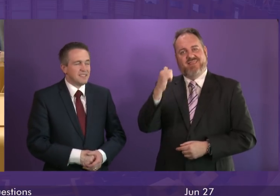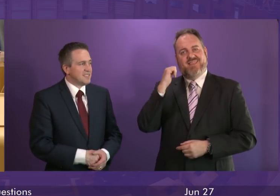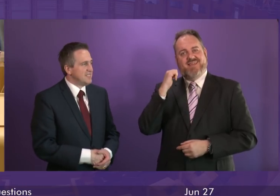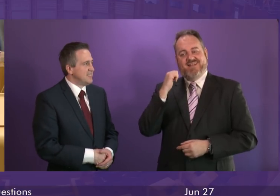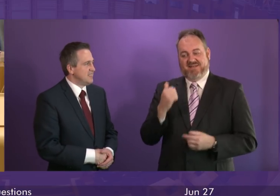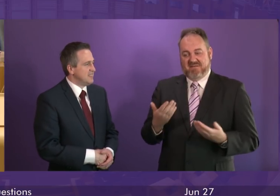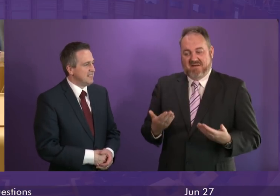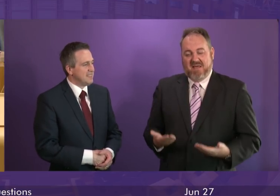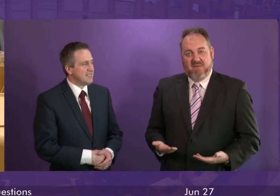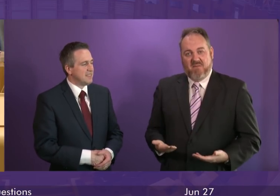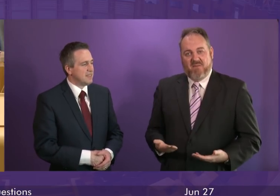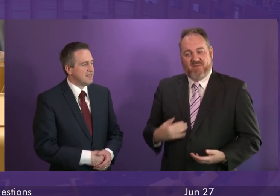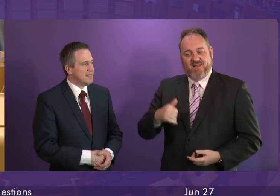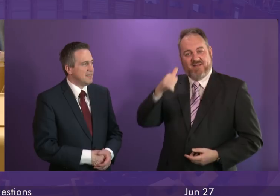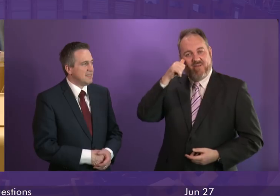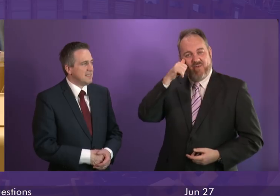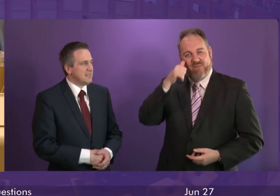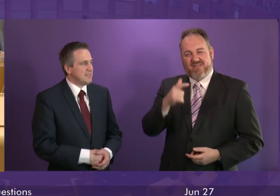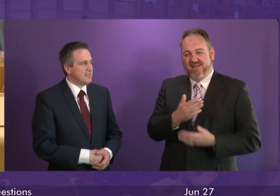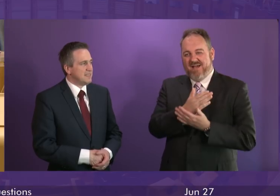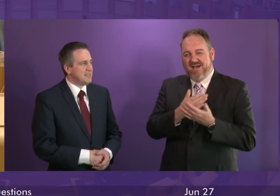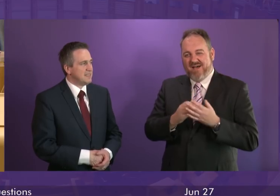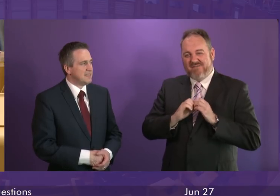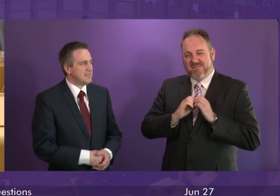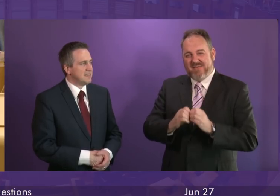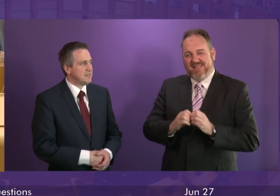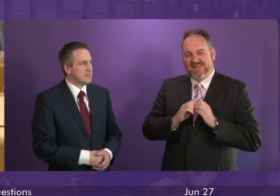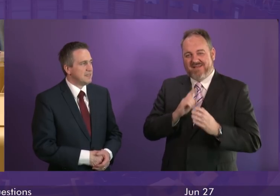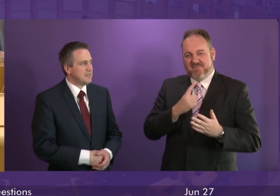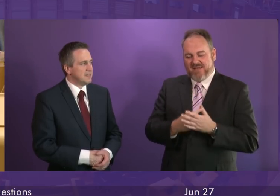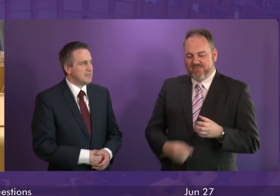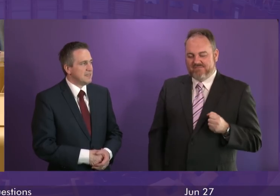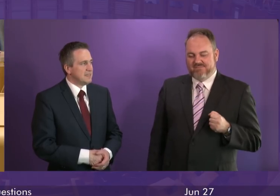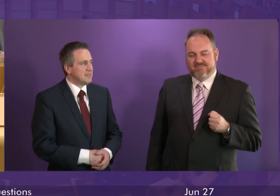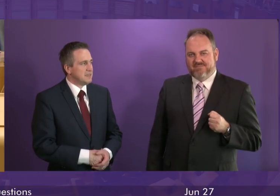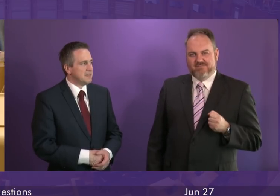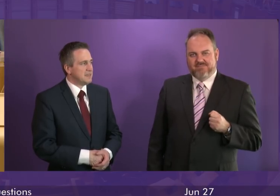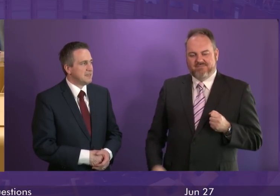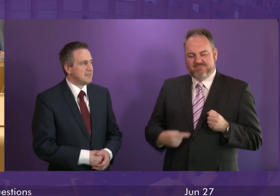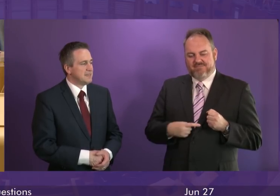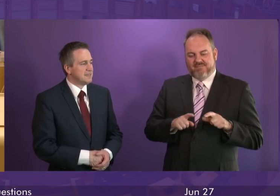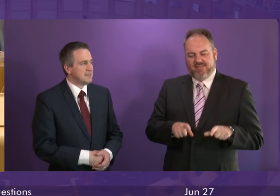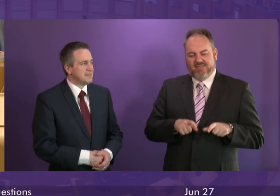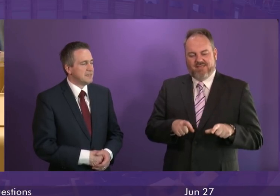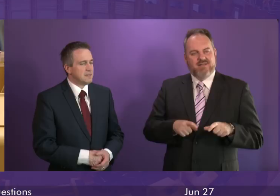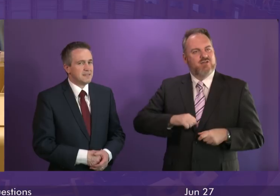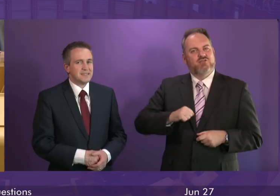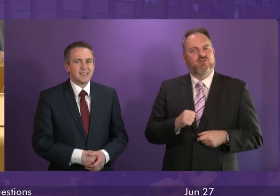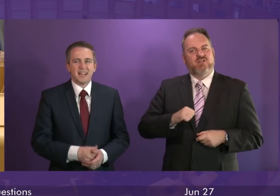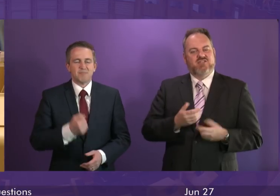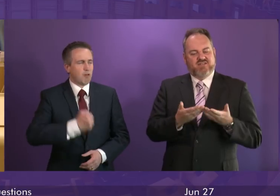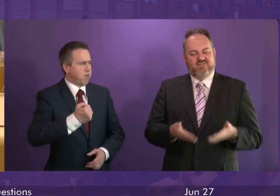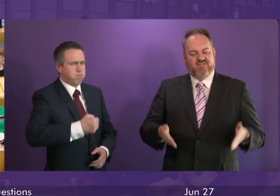tell us, and what we know now is that nearly half a billion pounds has been kept back in a Scottish Government slush fund.